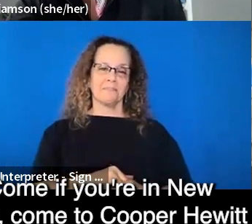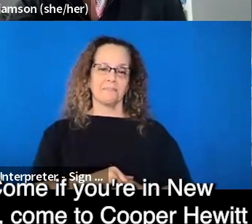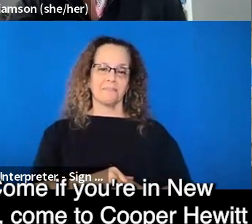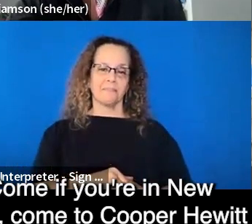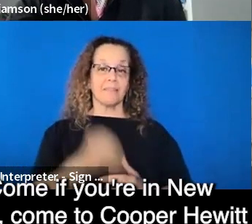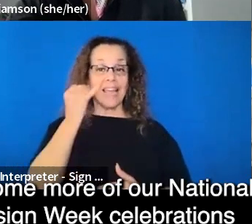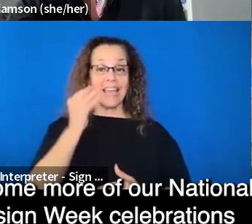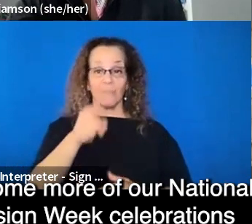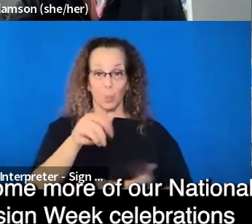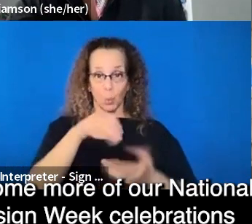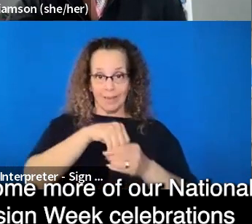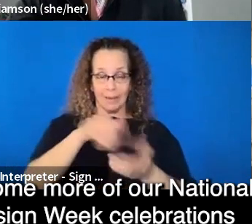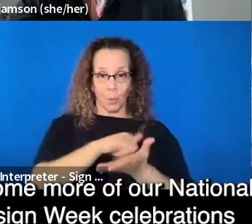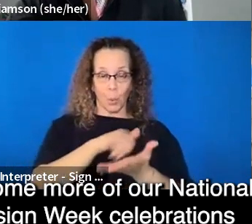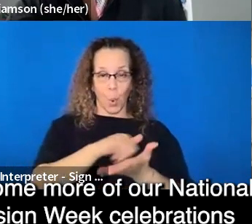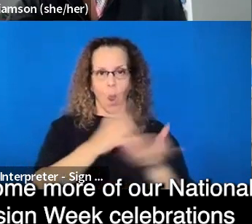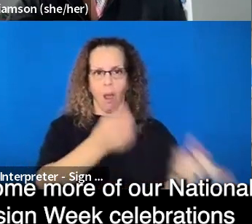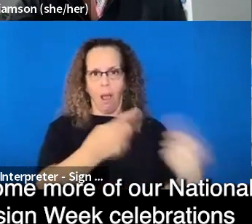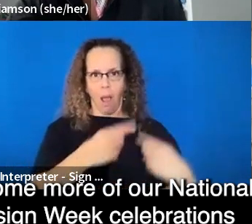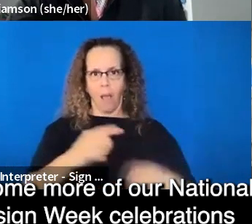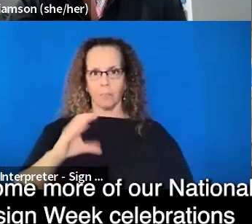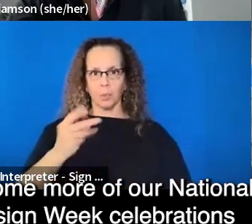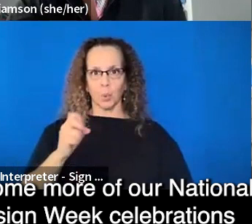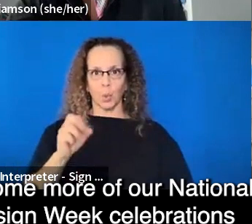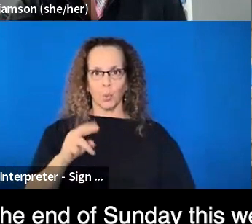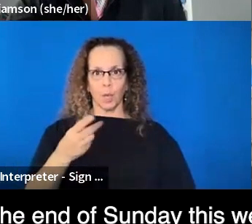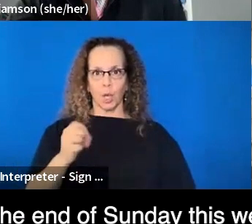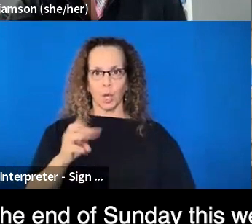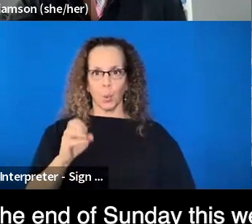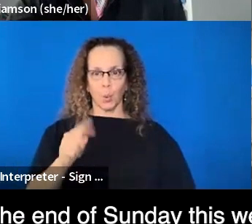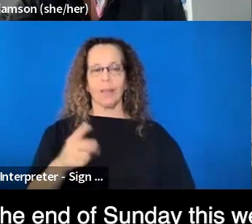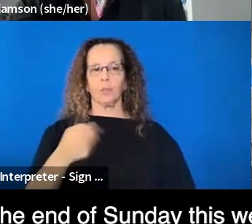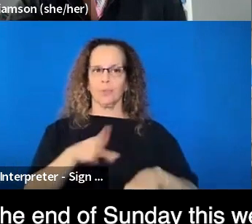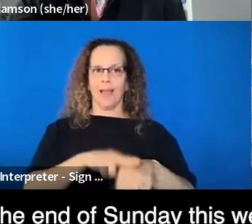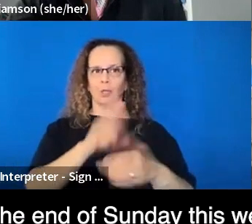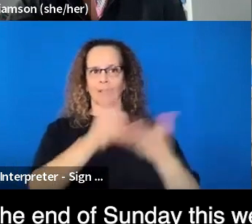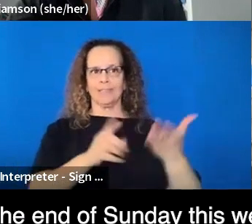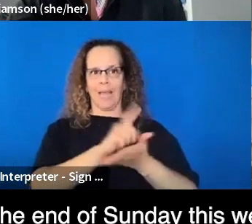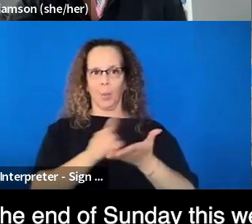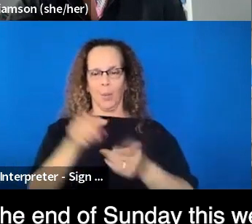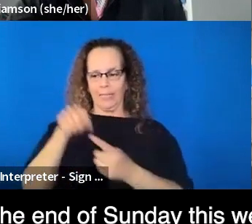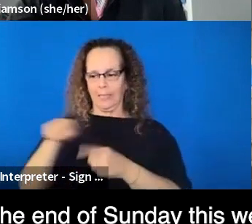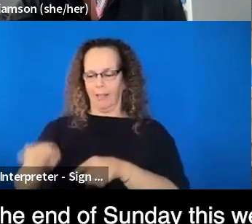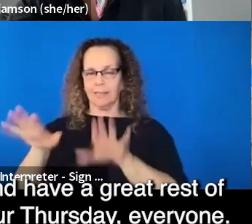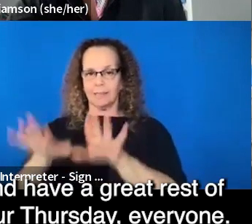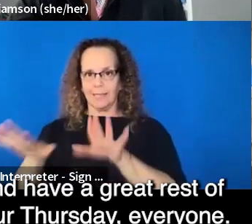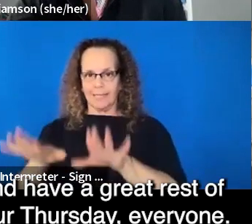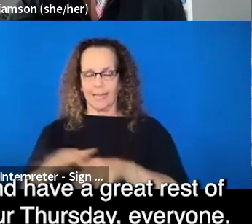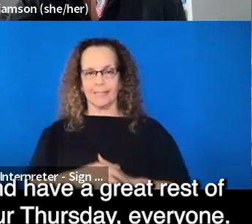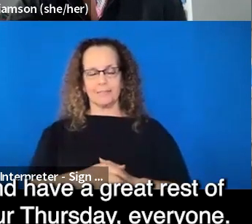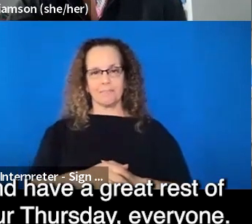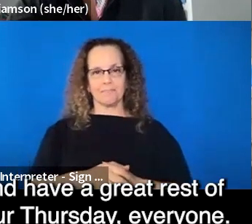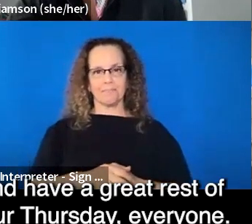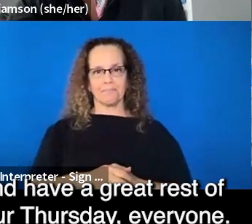New York, come to Cooper Hewitt for some more of our National Design Week celebrations, um, through the end of Sunday this week. And,